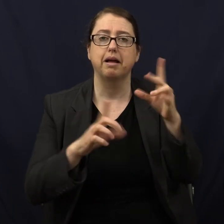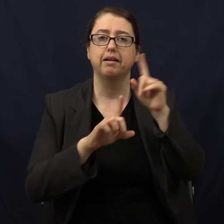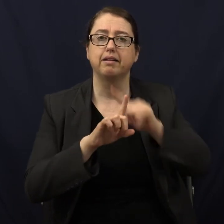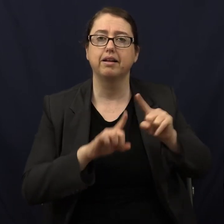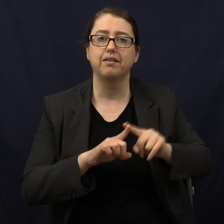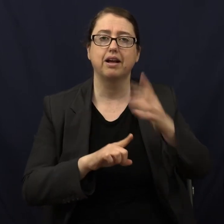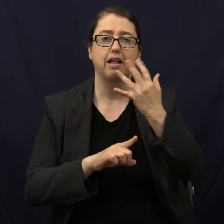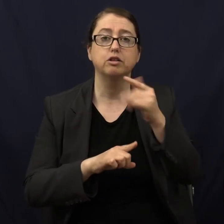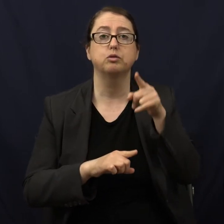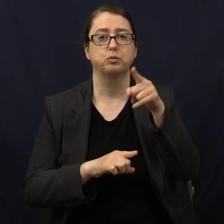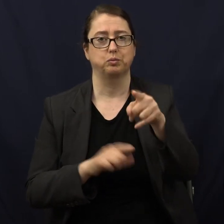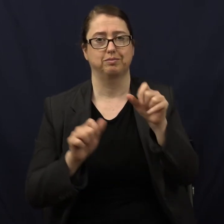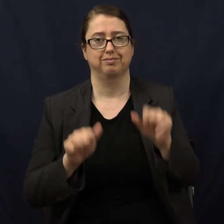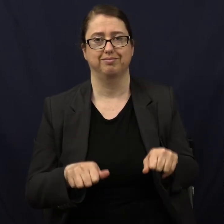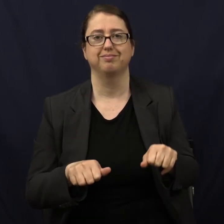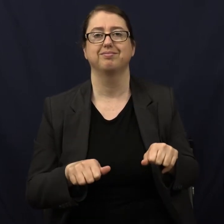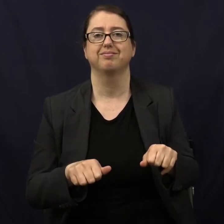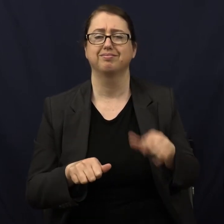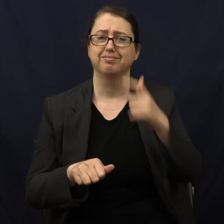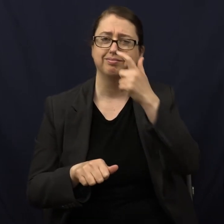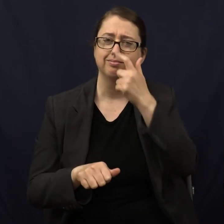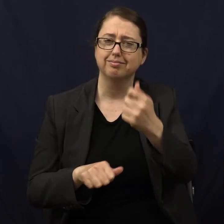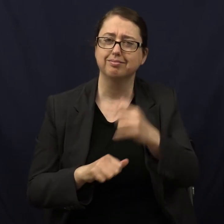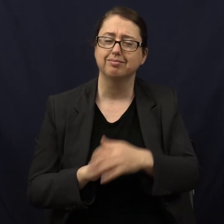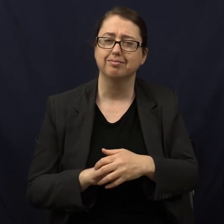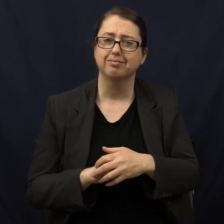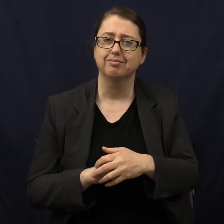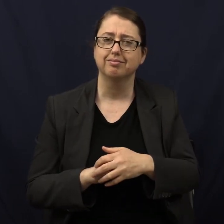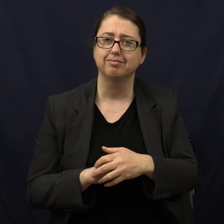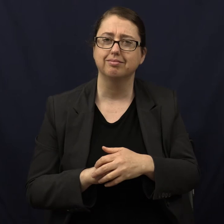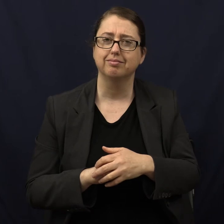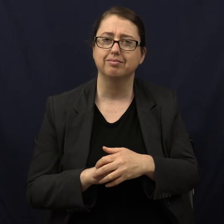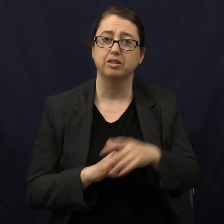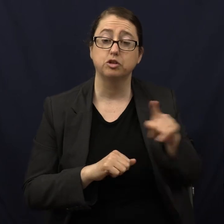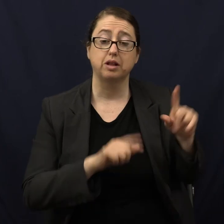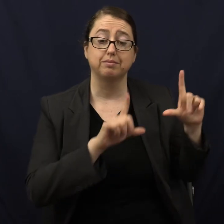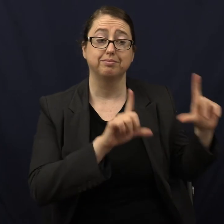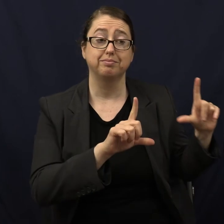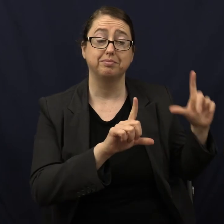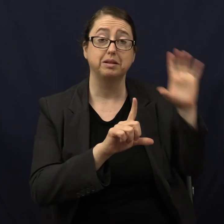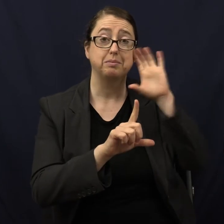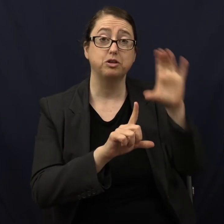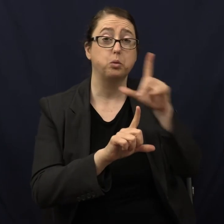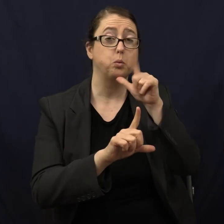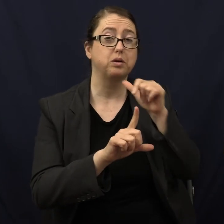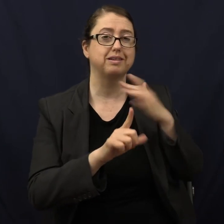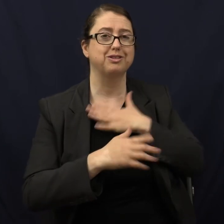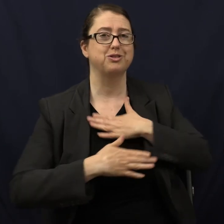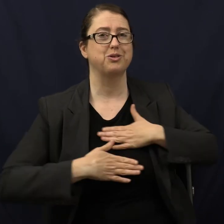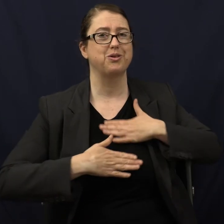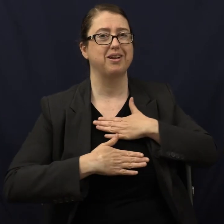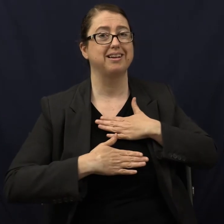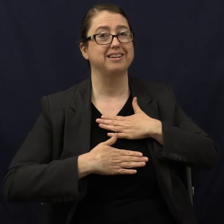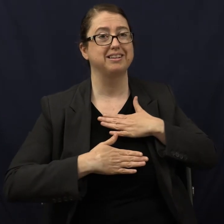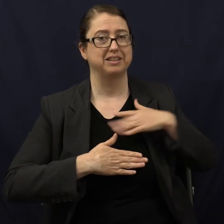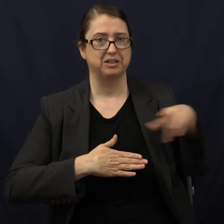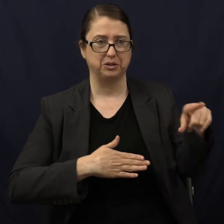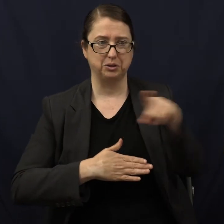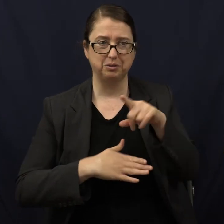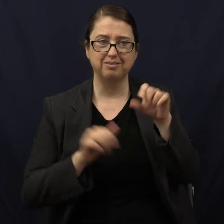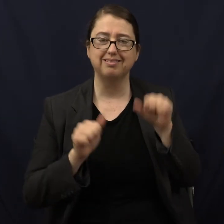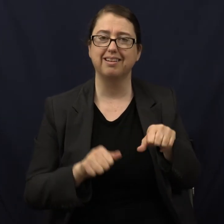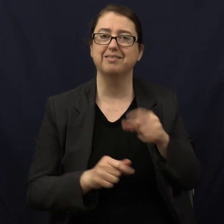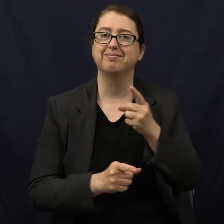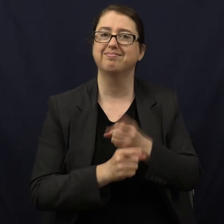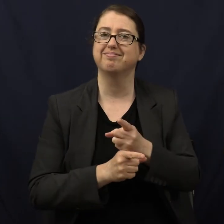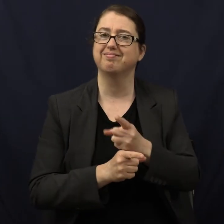Isn't that interesting? So who do you think can really enjoy this picture the most? Ah, you. Interesting,